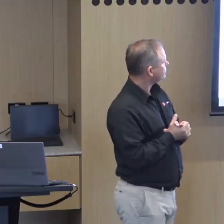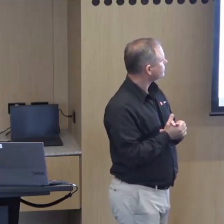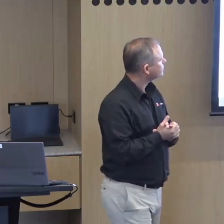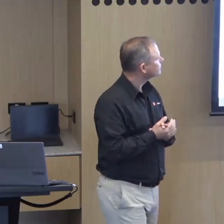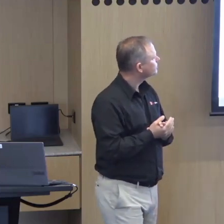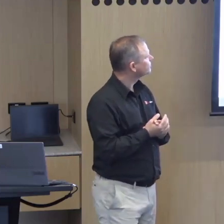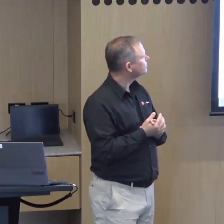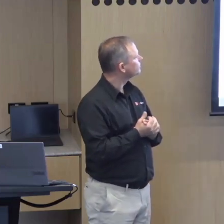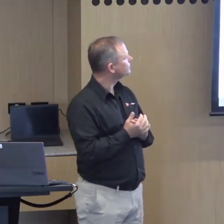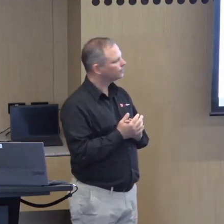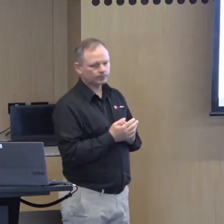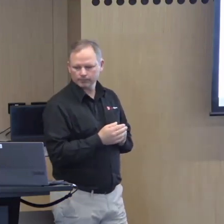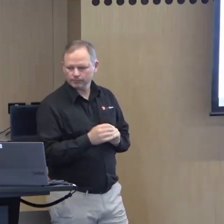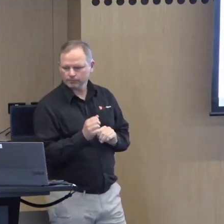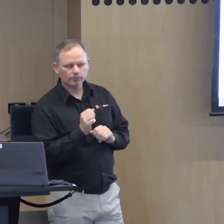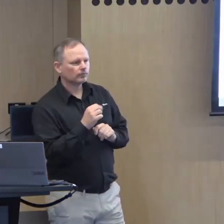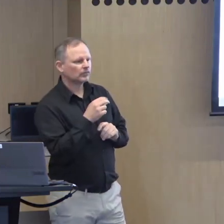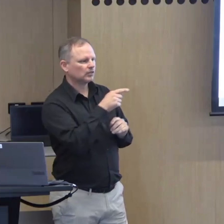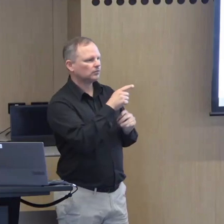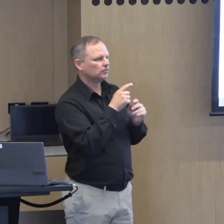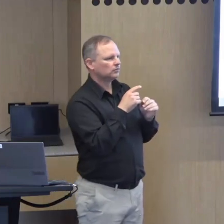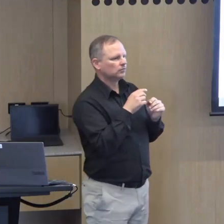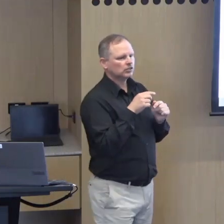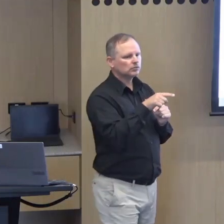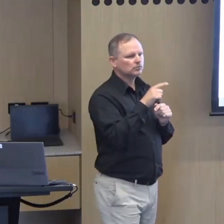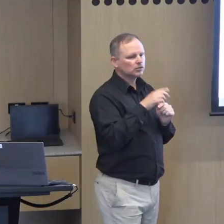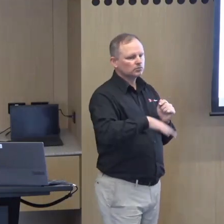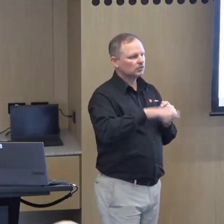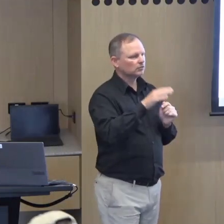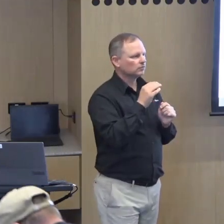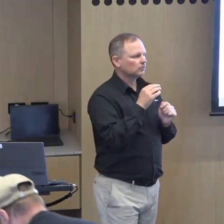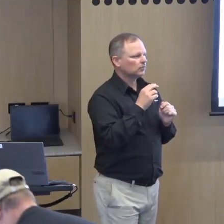holistic supports and informed supports in that age group, it will make a big difference.